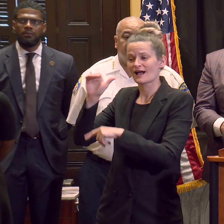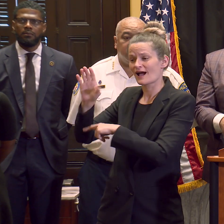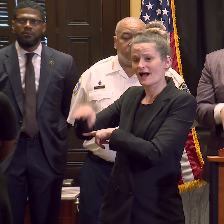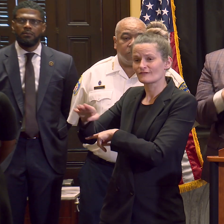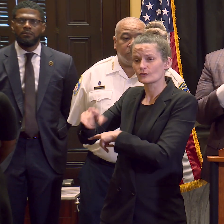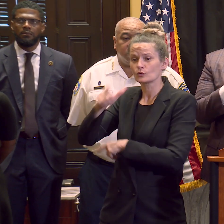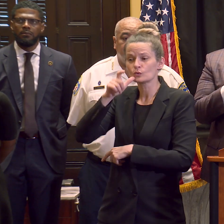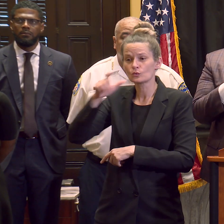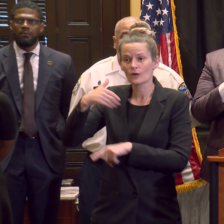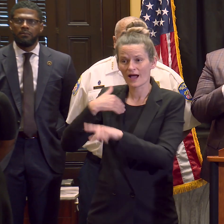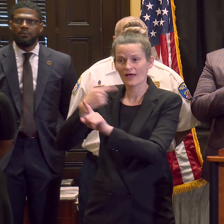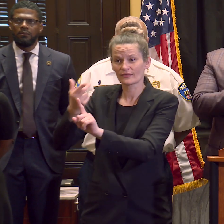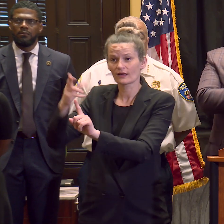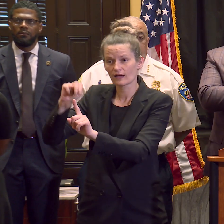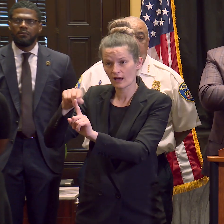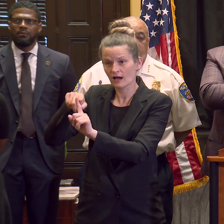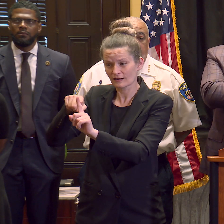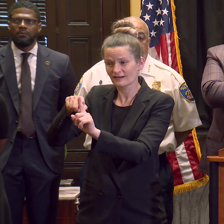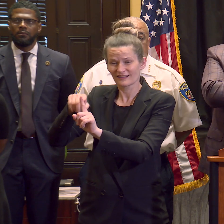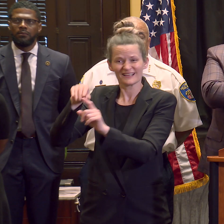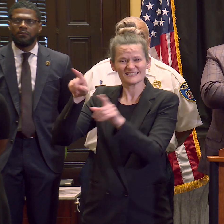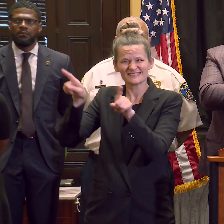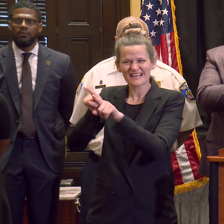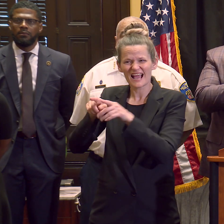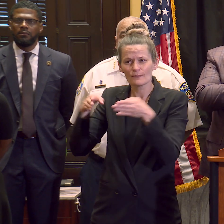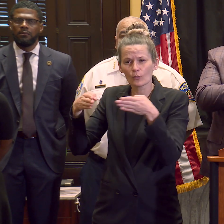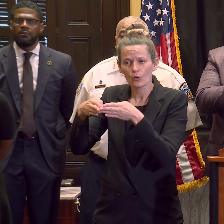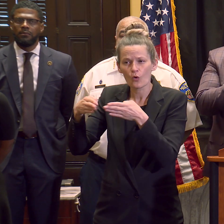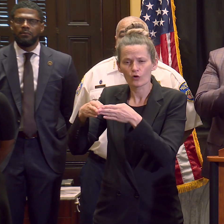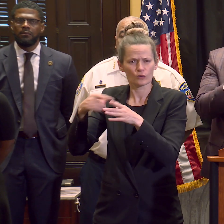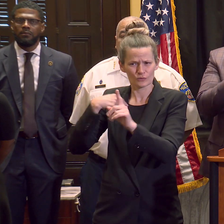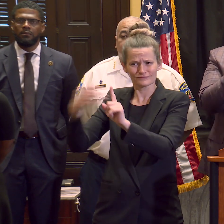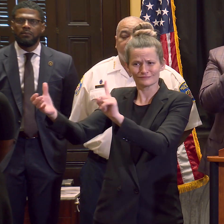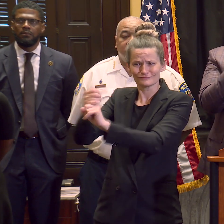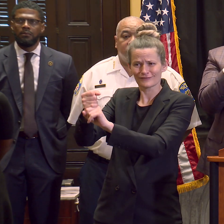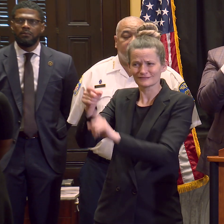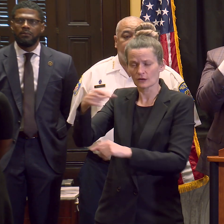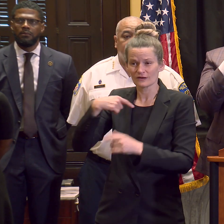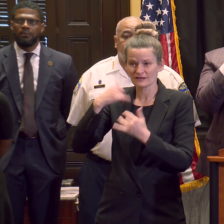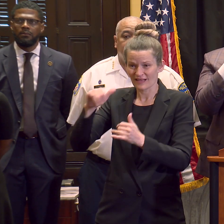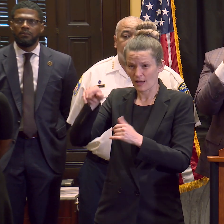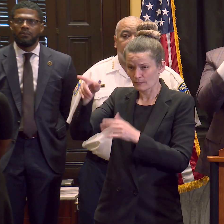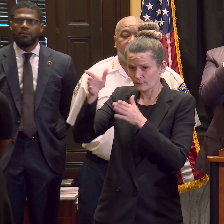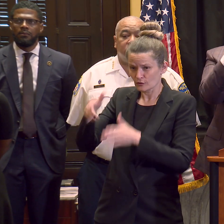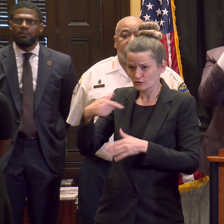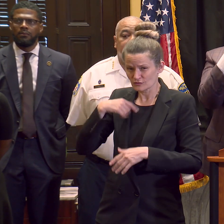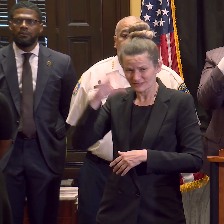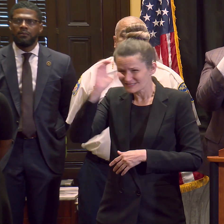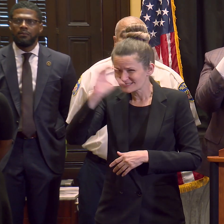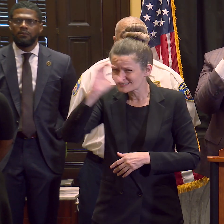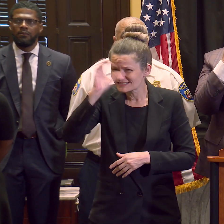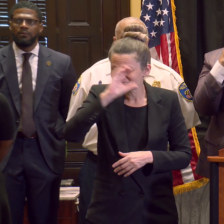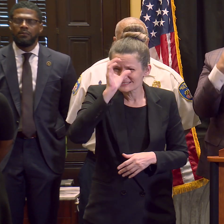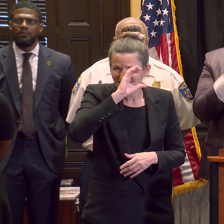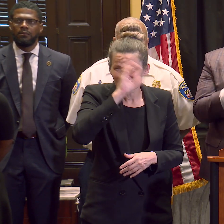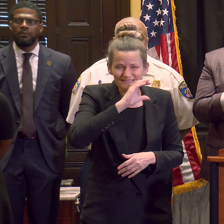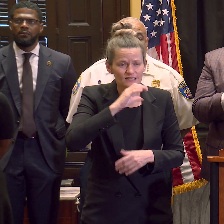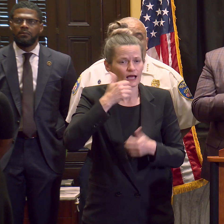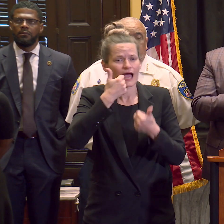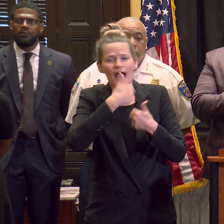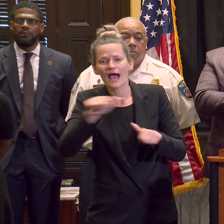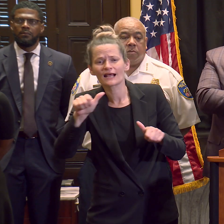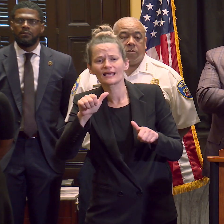very same corner. We're going to be proactively looking for unsafe criminal activity. And if you're